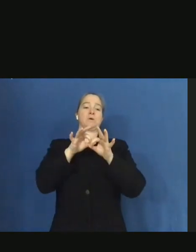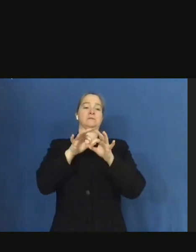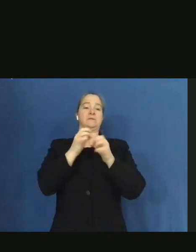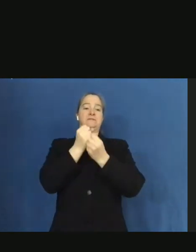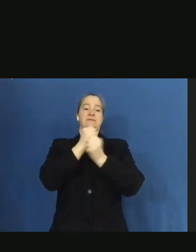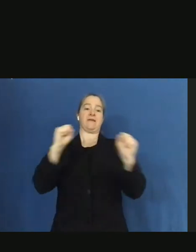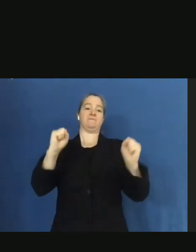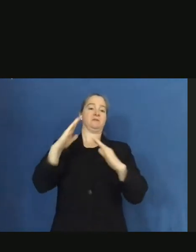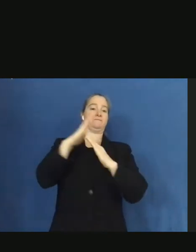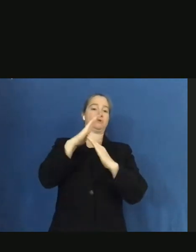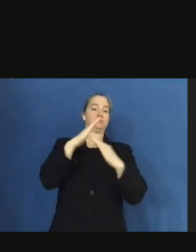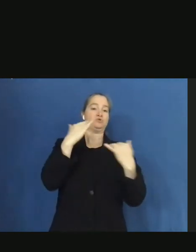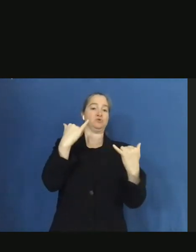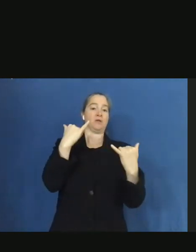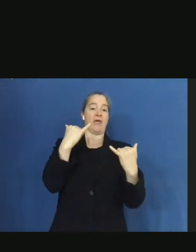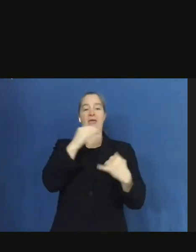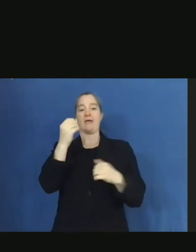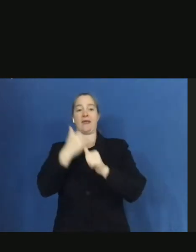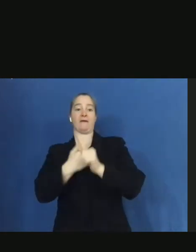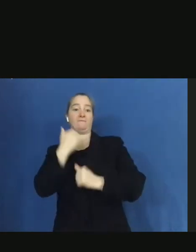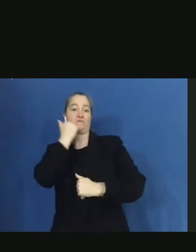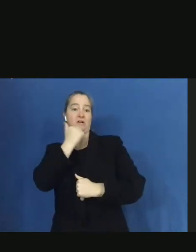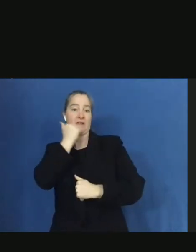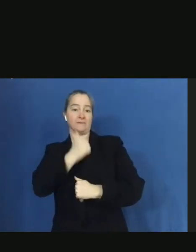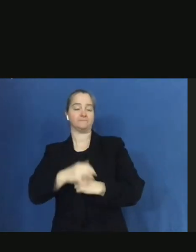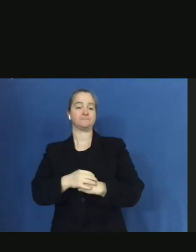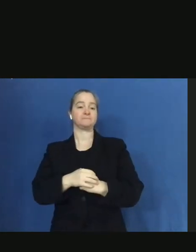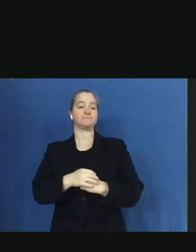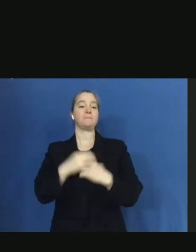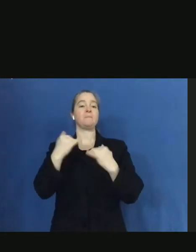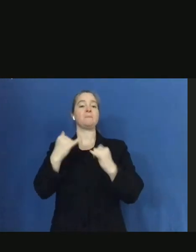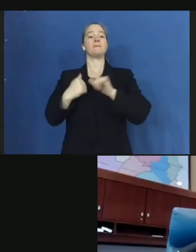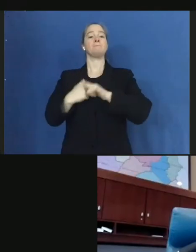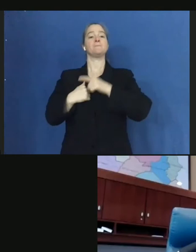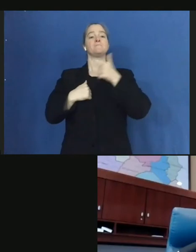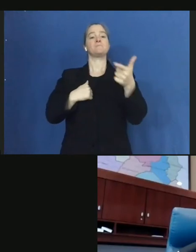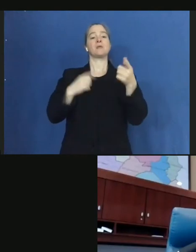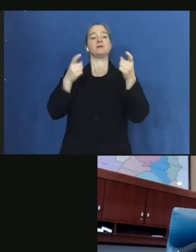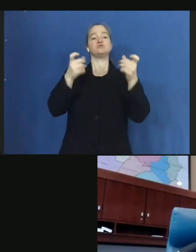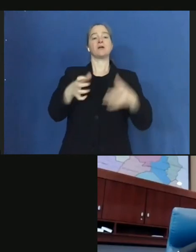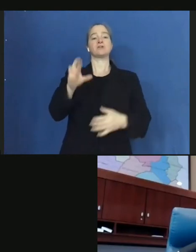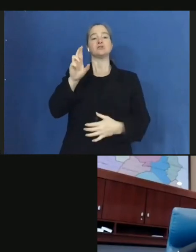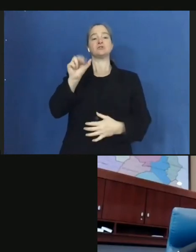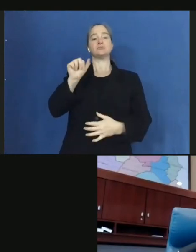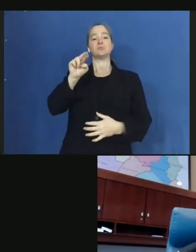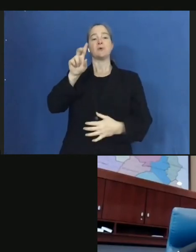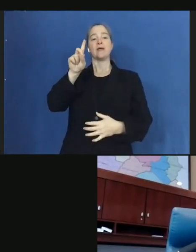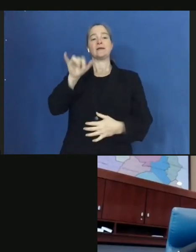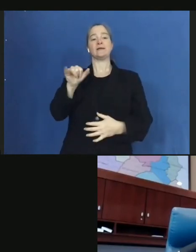you. And next will be Director Randy Padfield of the Pennsylvania Emergency Management Agency.